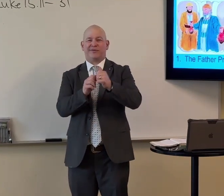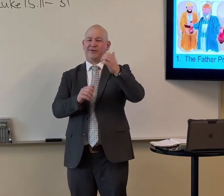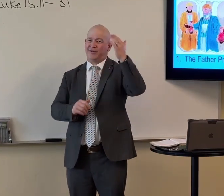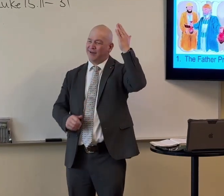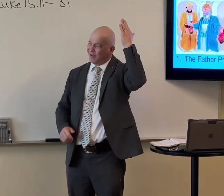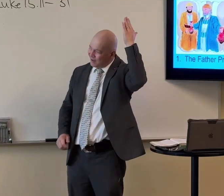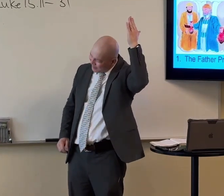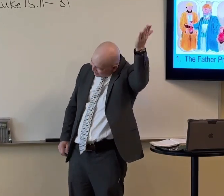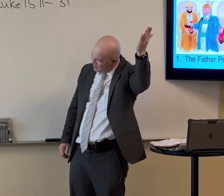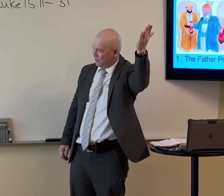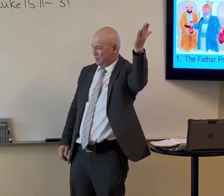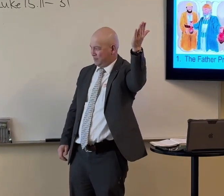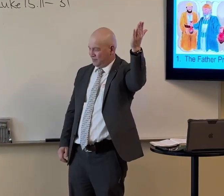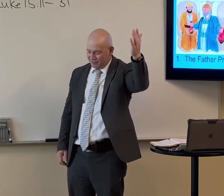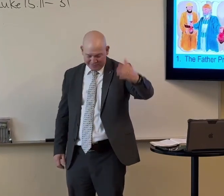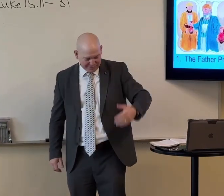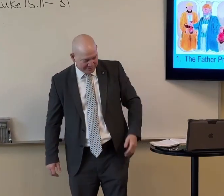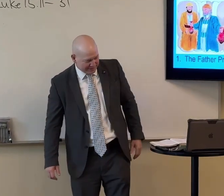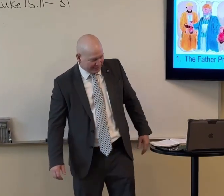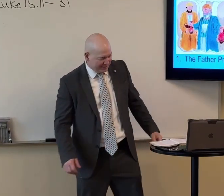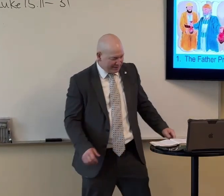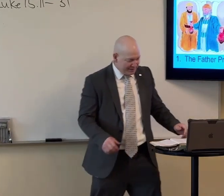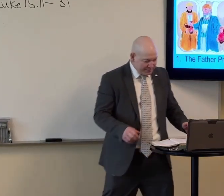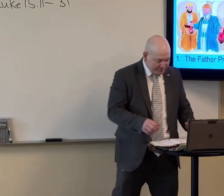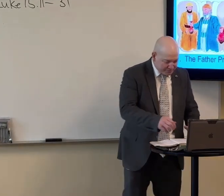stuff. Our contentment needs to be found in Christ.